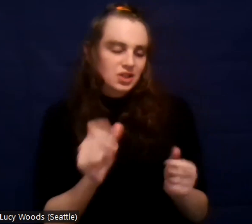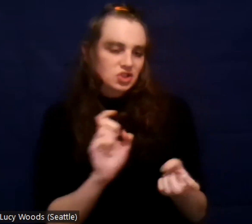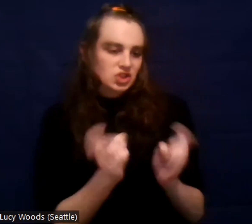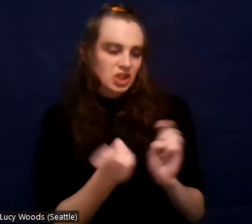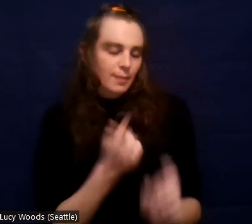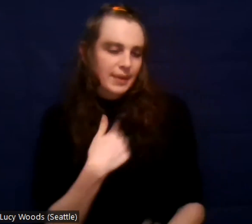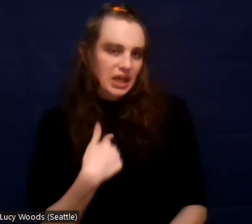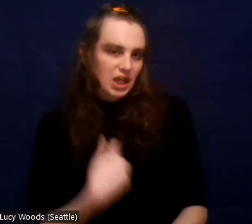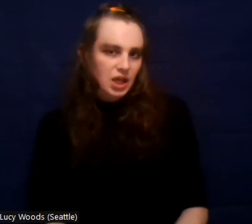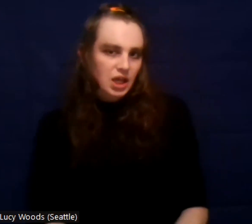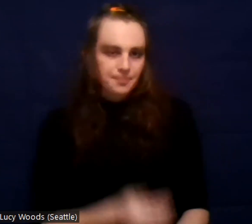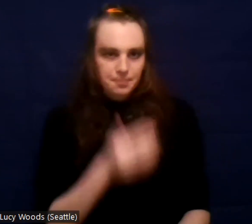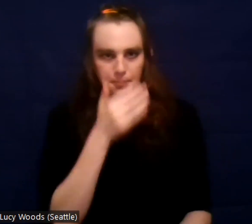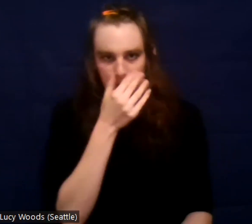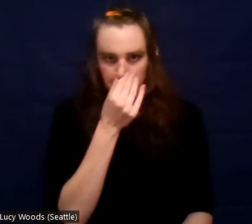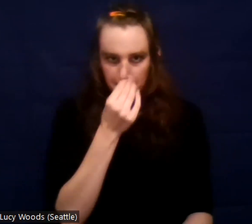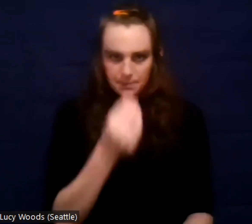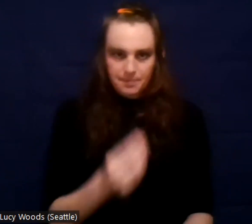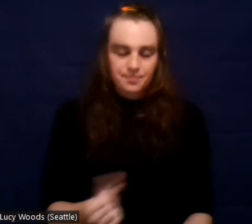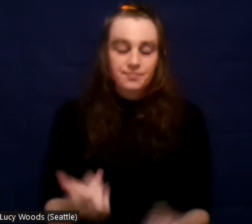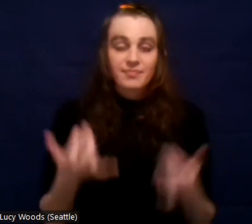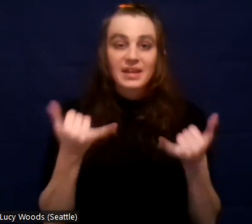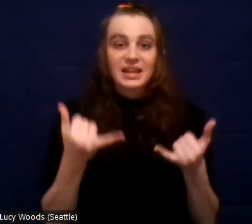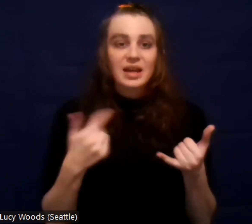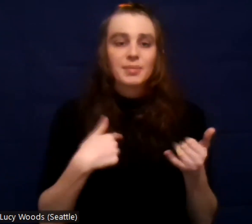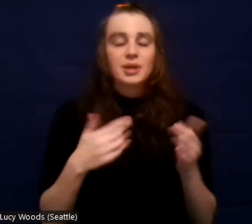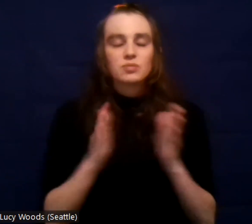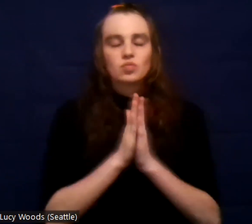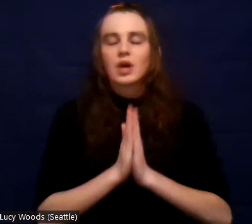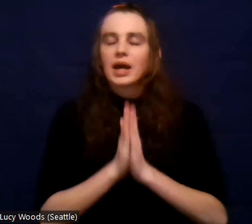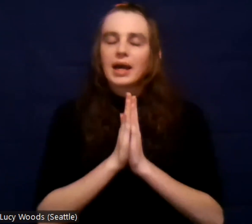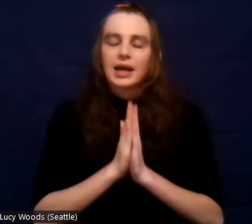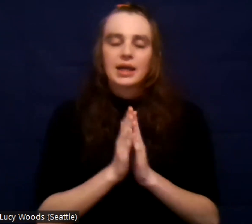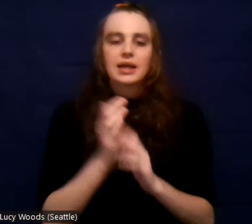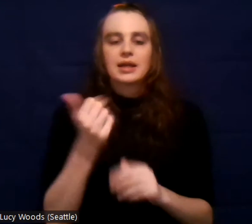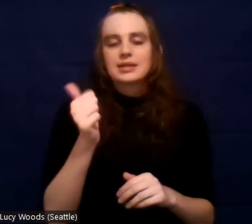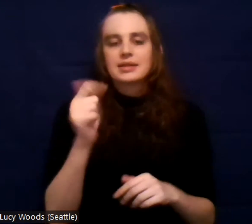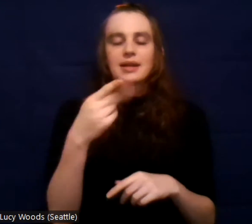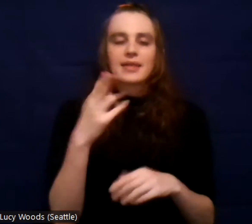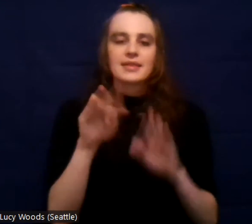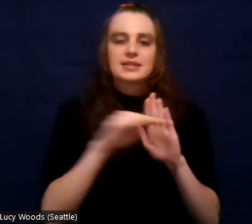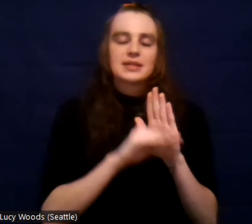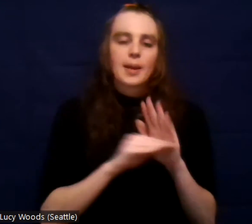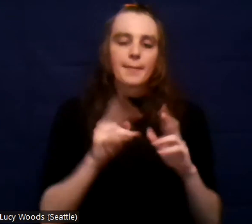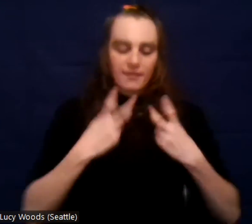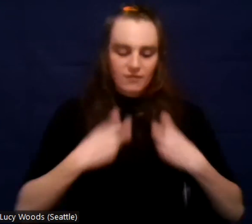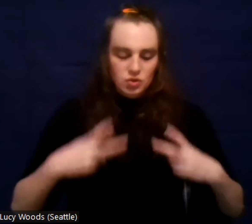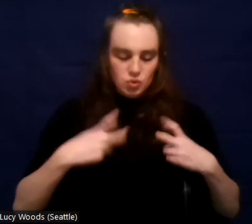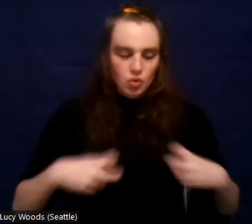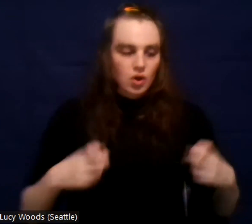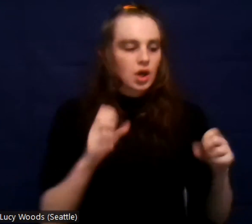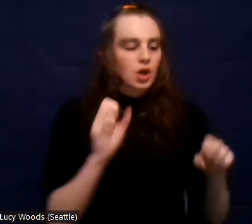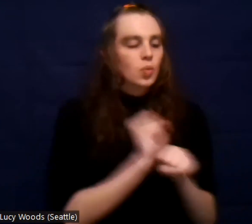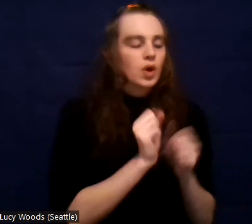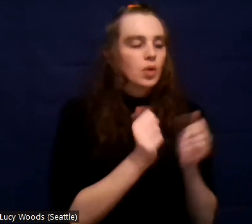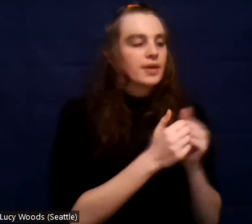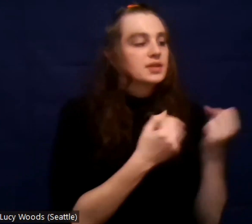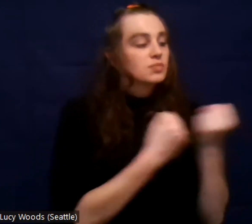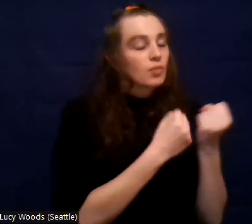today with prayer and 10 step inventory and working with sponsors, sponsors. Um,